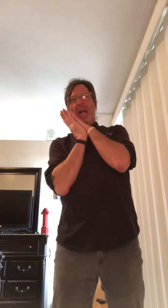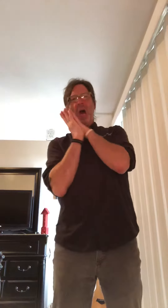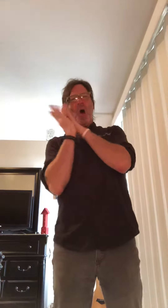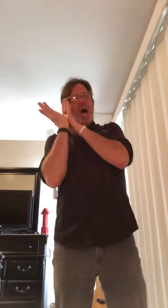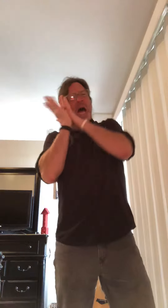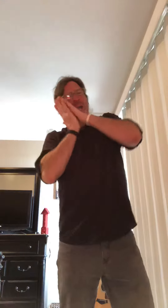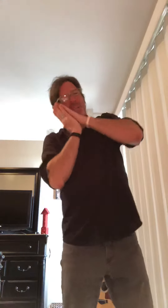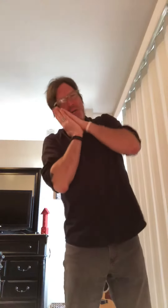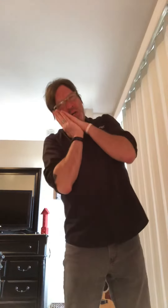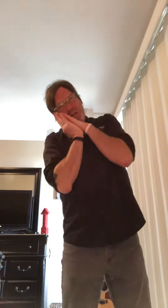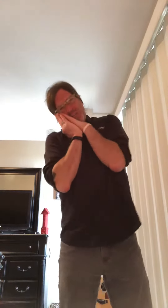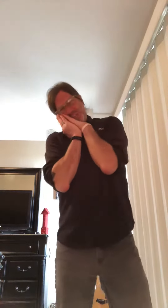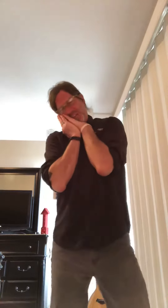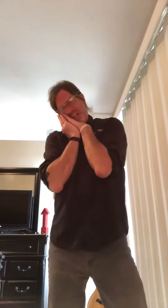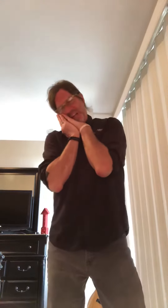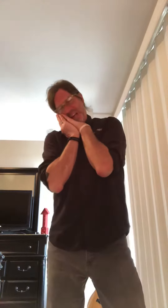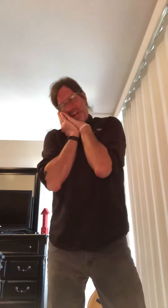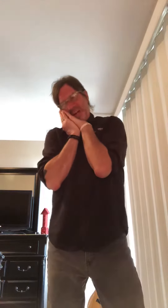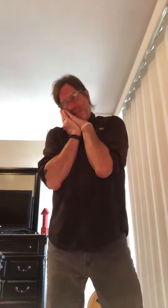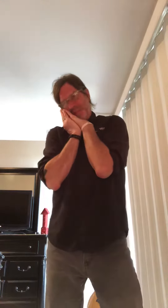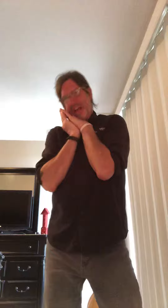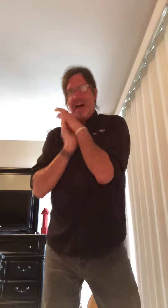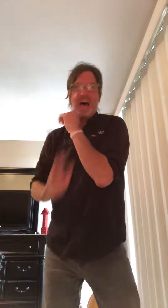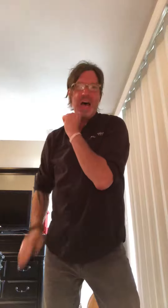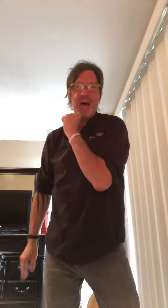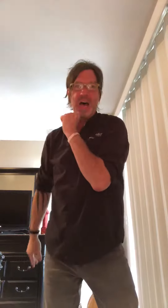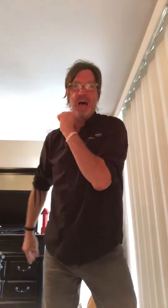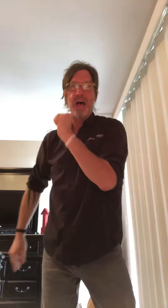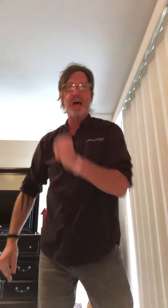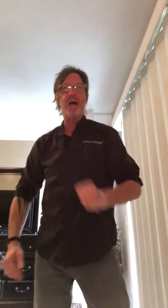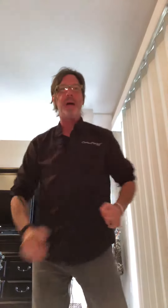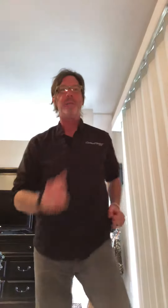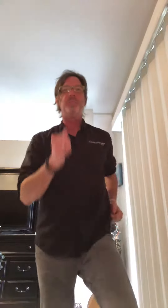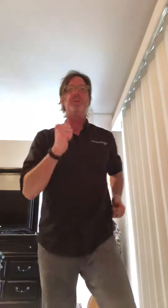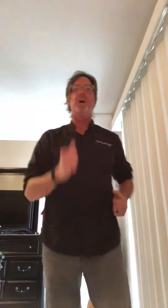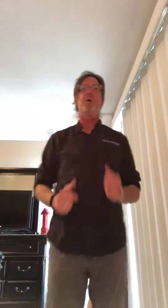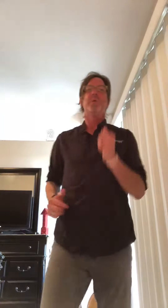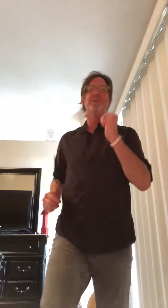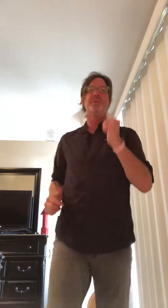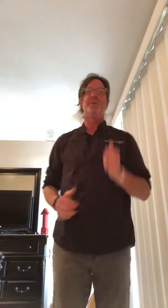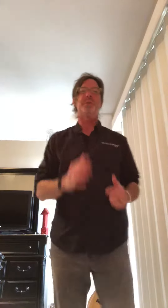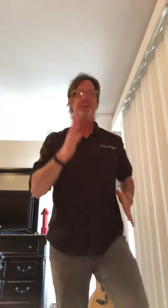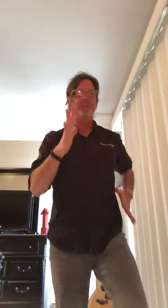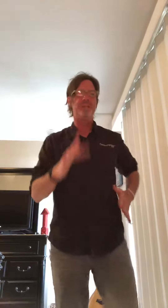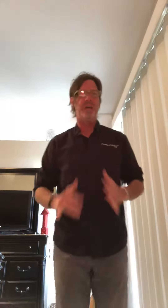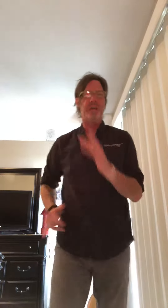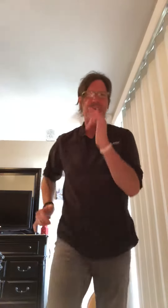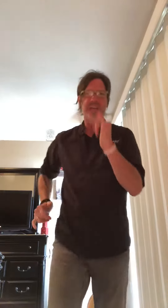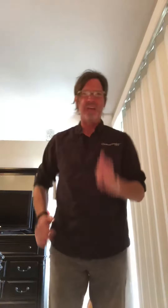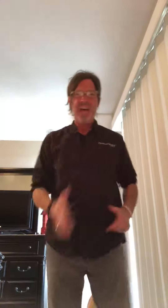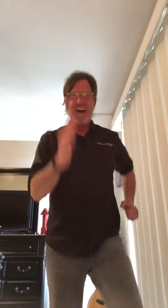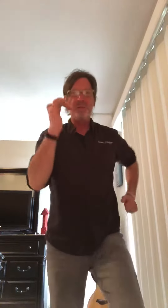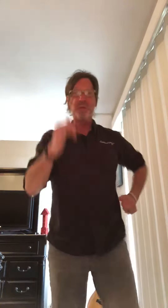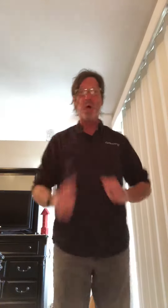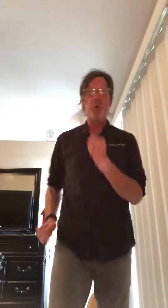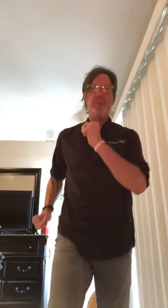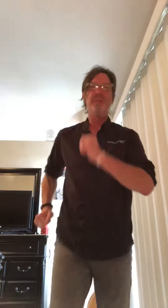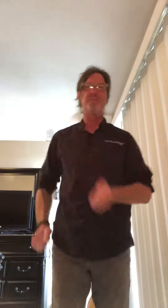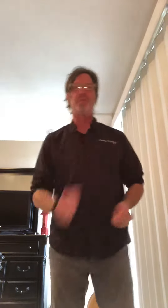I go to sleep, say, I'm going to Kentucky, I'm going to